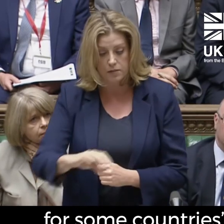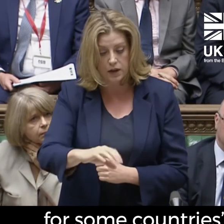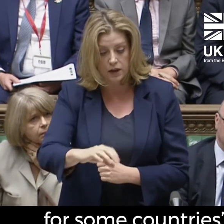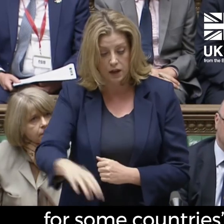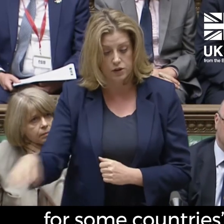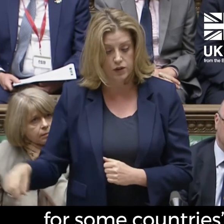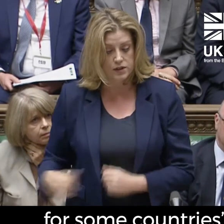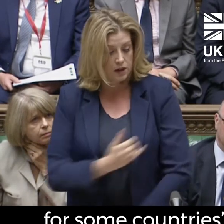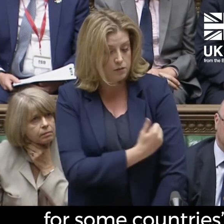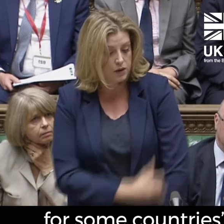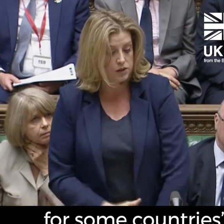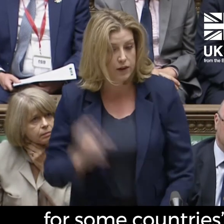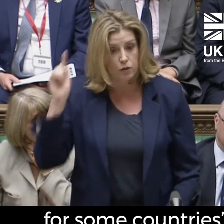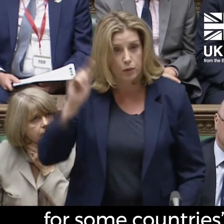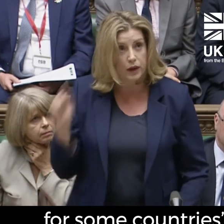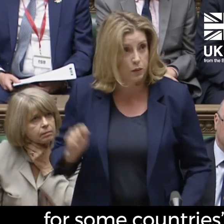countries most vulnerable people.